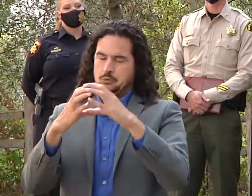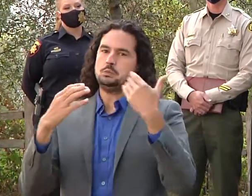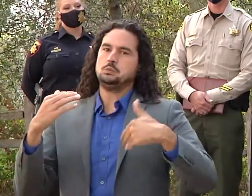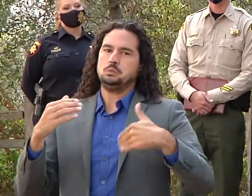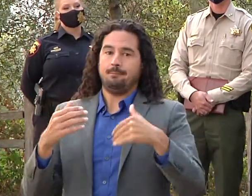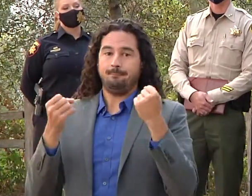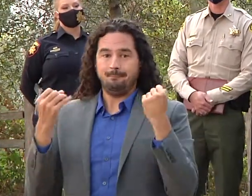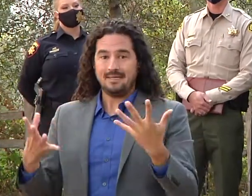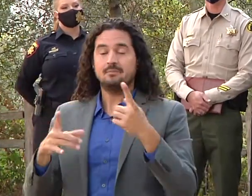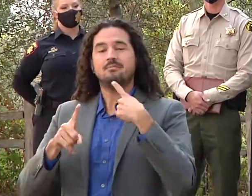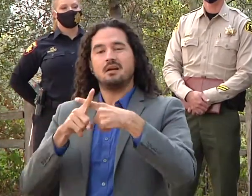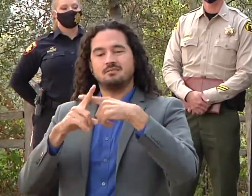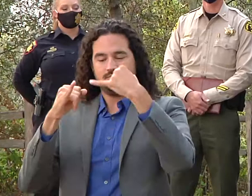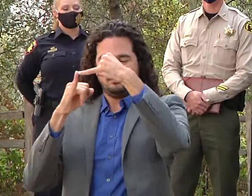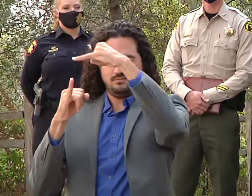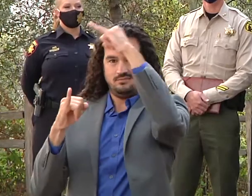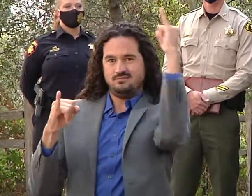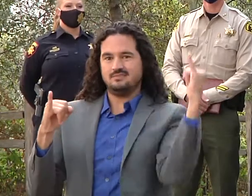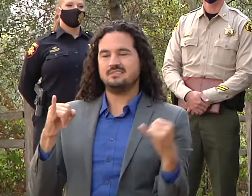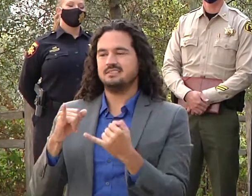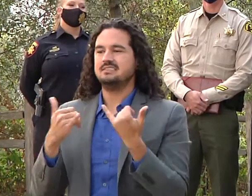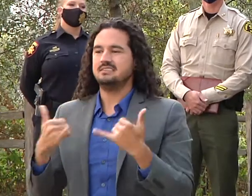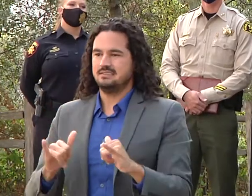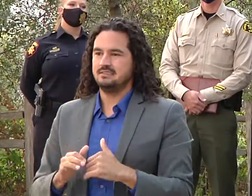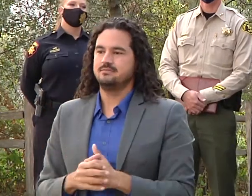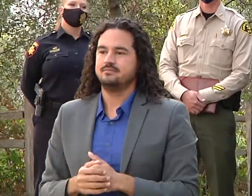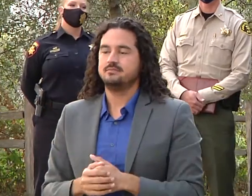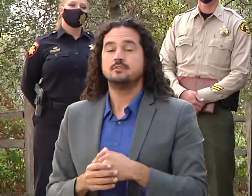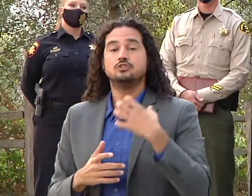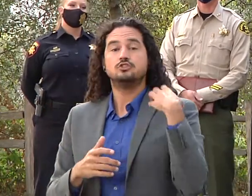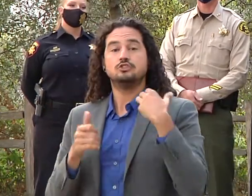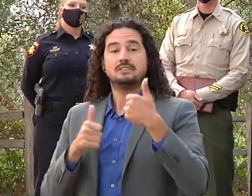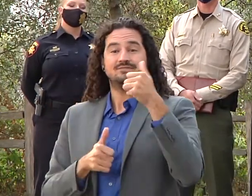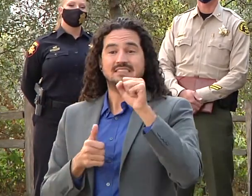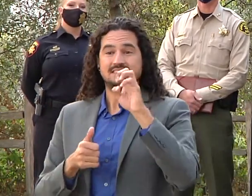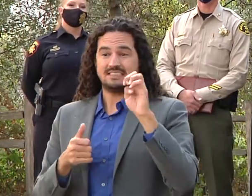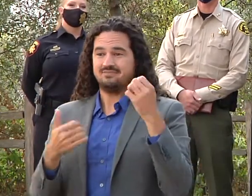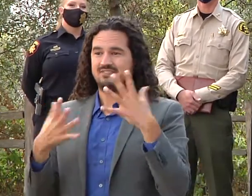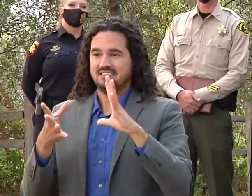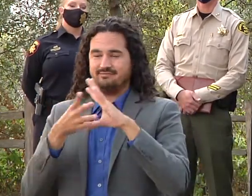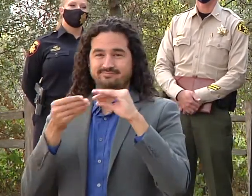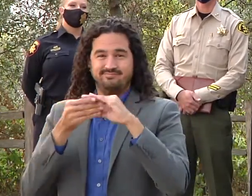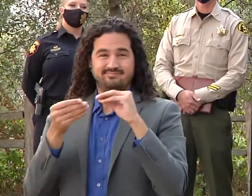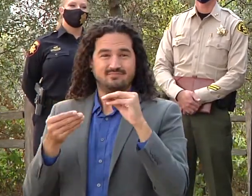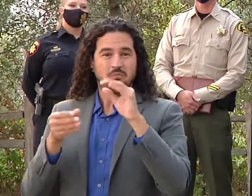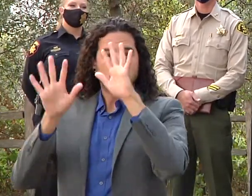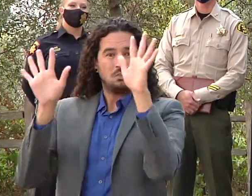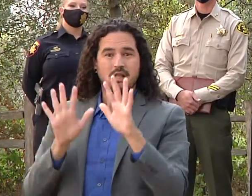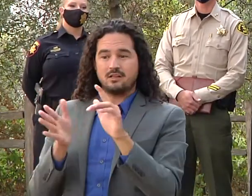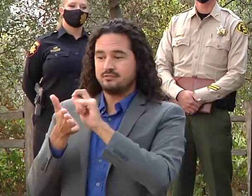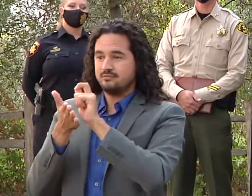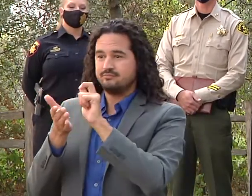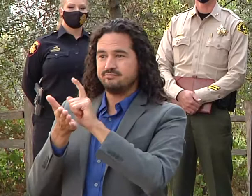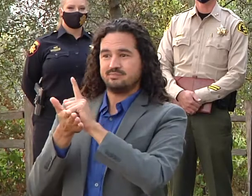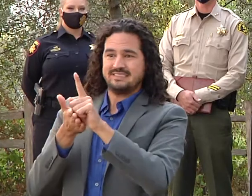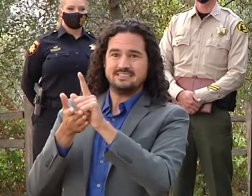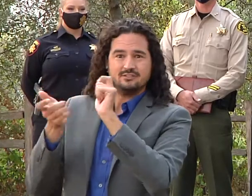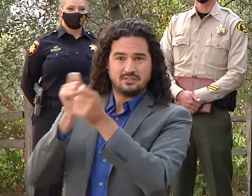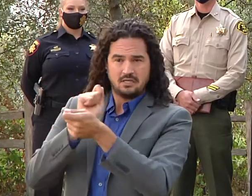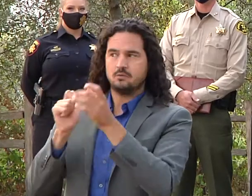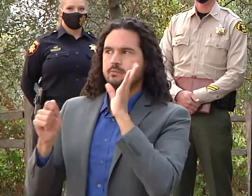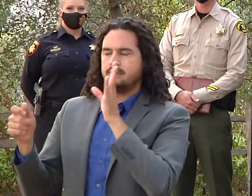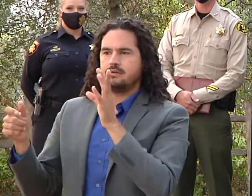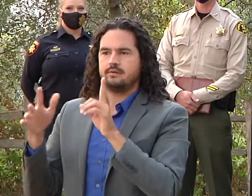and this will be a real test to our line as that weather comes in and we'll make sure that we hold that line so we don't get any